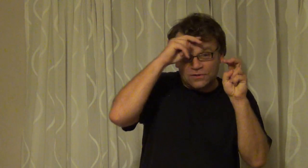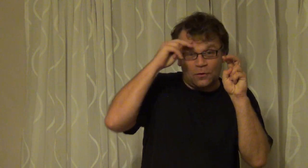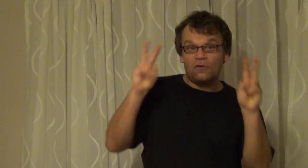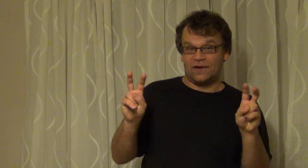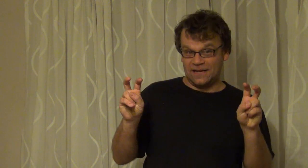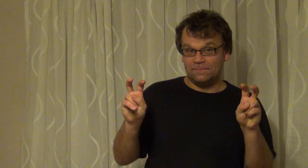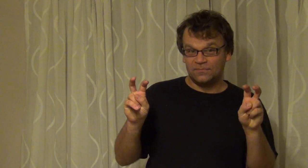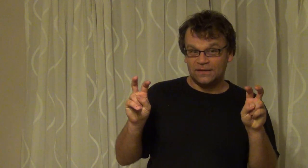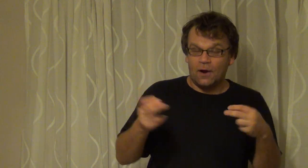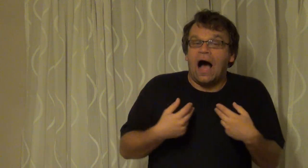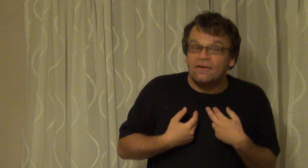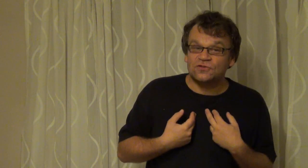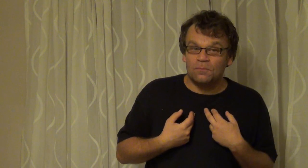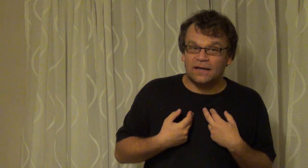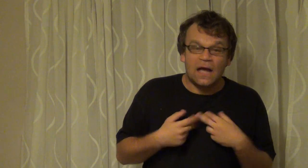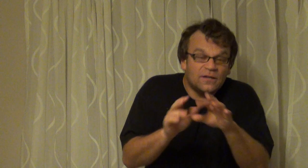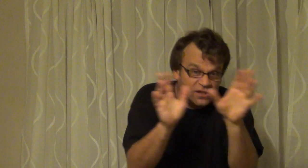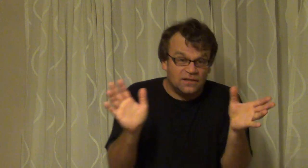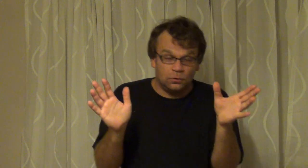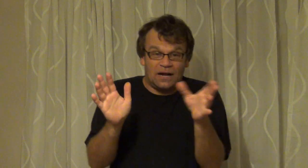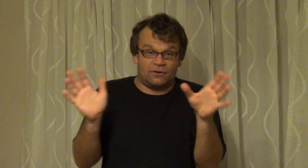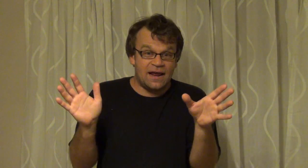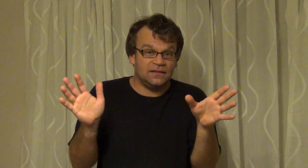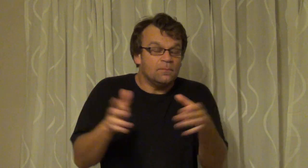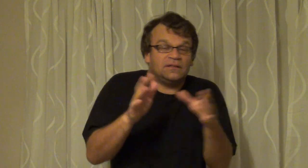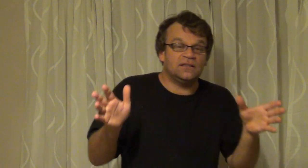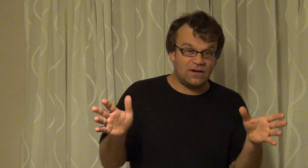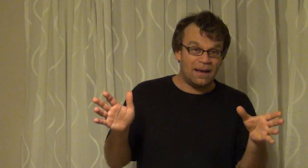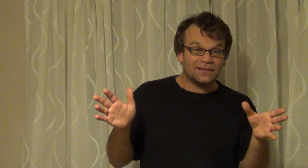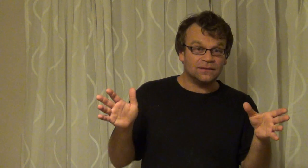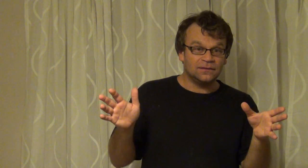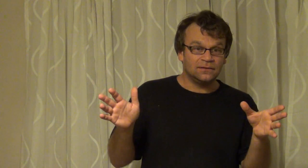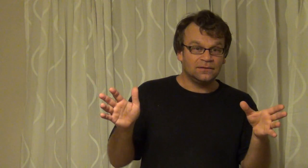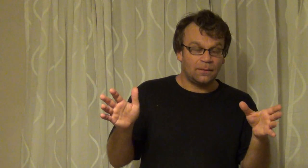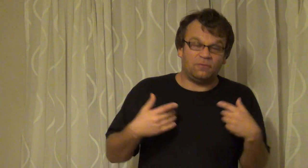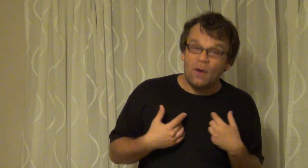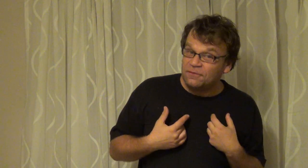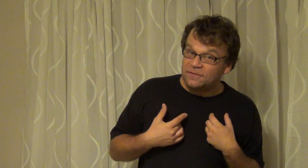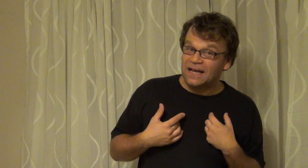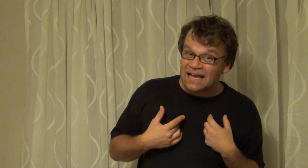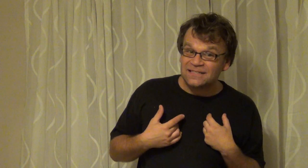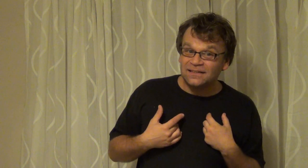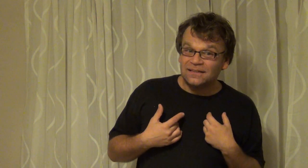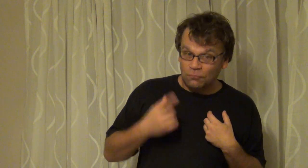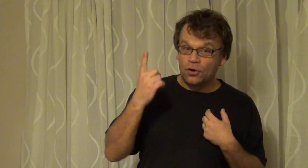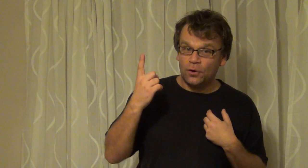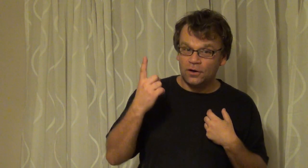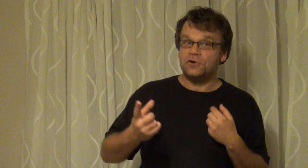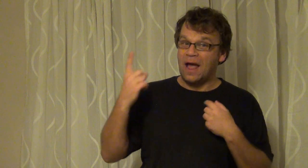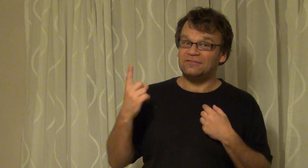a girlfriend yeah now I was somebody I mean she didn't look like great but it didn't really matter I mean 450 guys one girl and you had